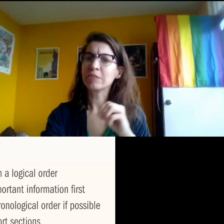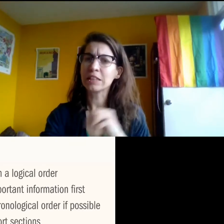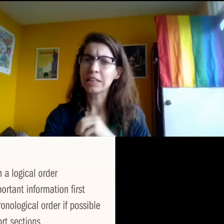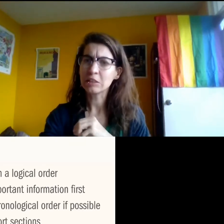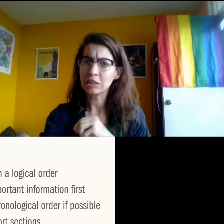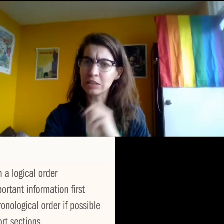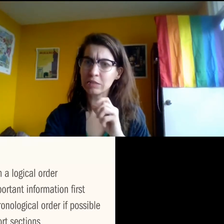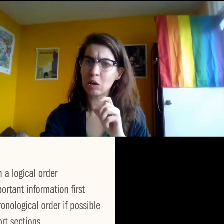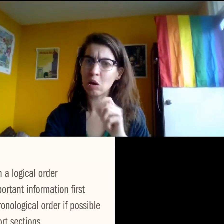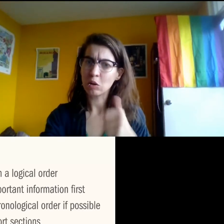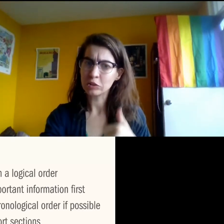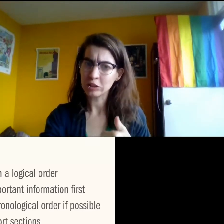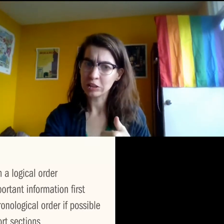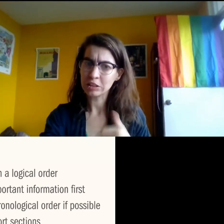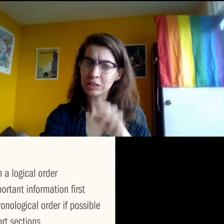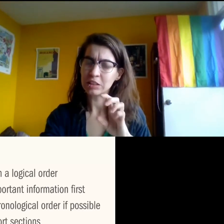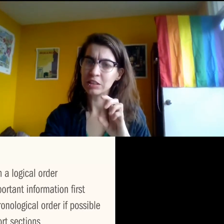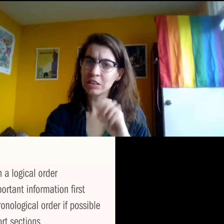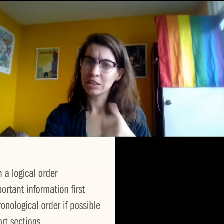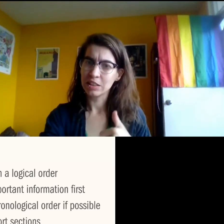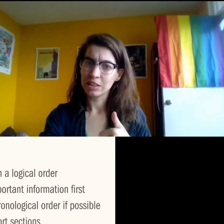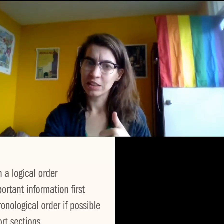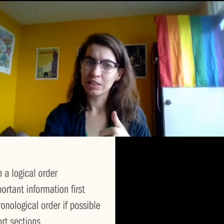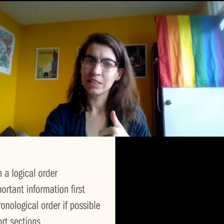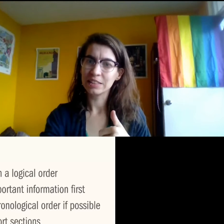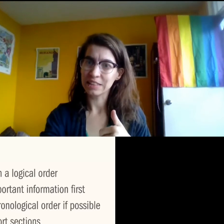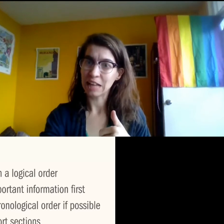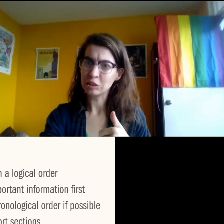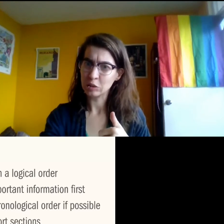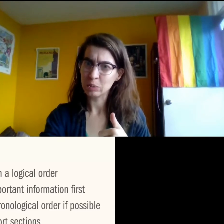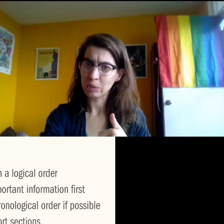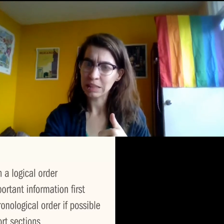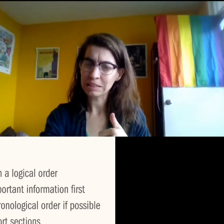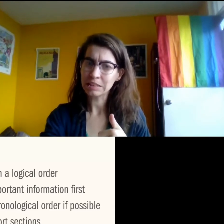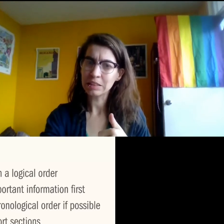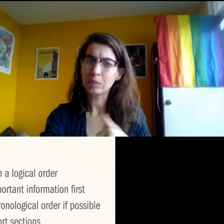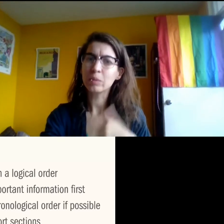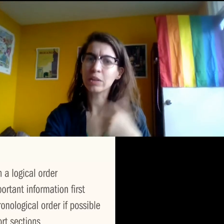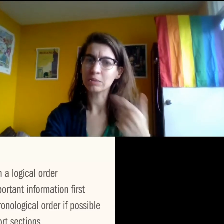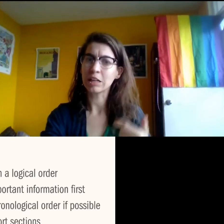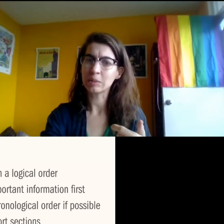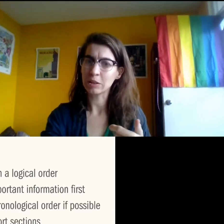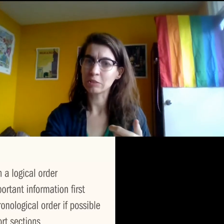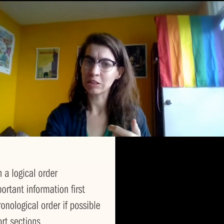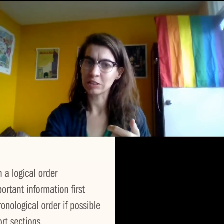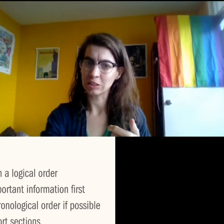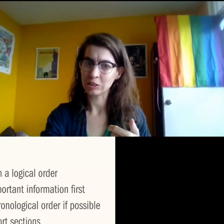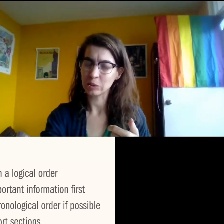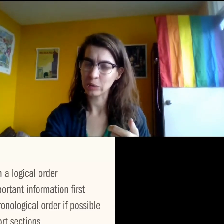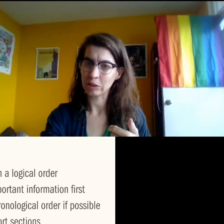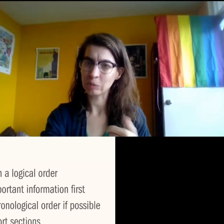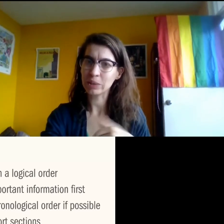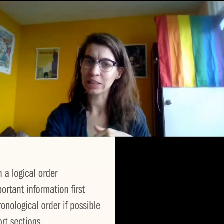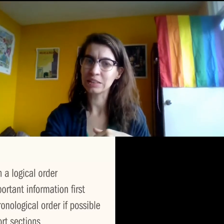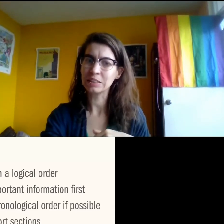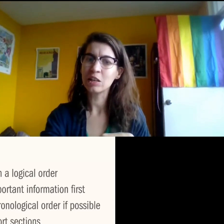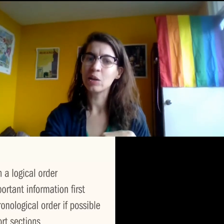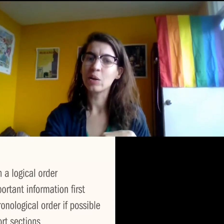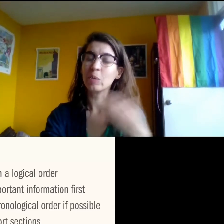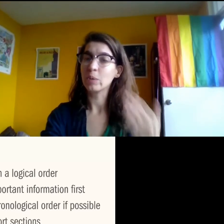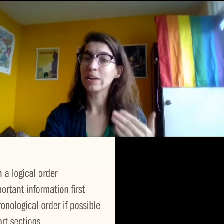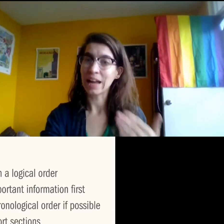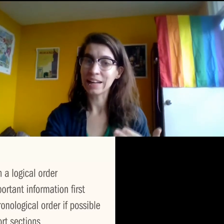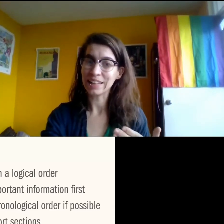And I feel like I should have altered these last two points when I'm talking about chronological order because